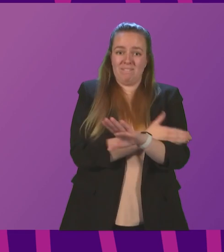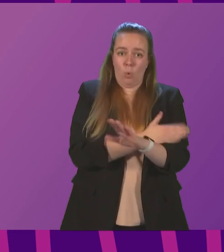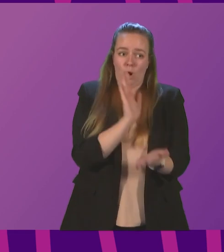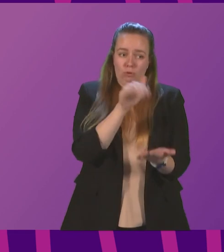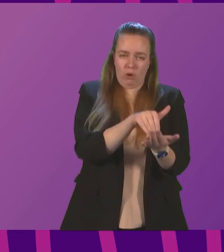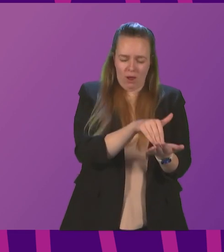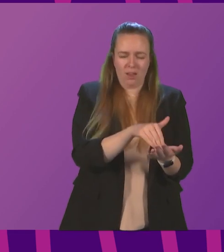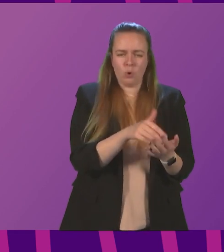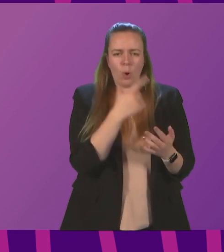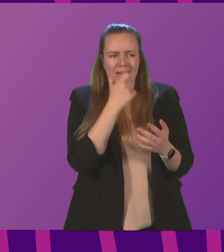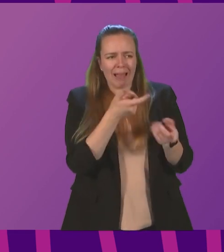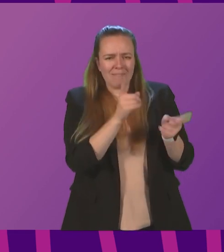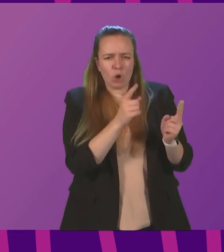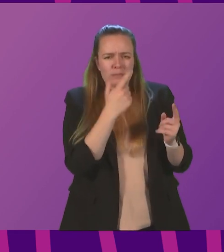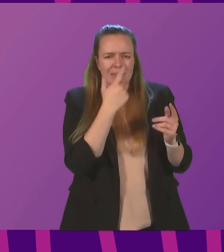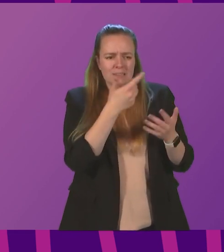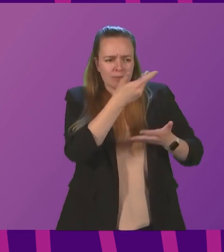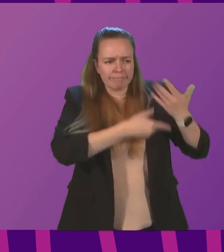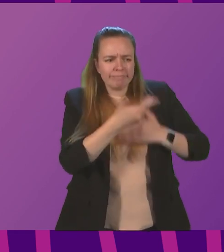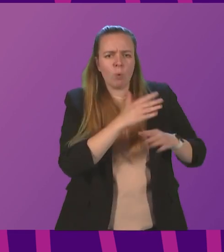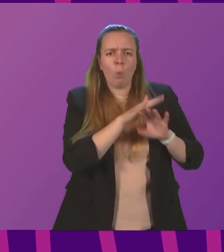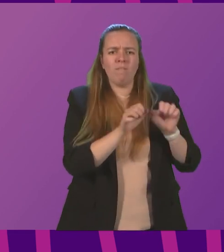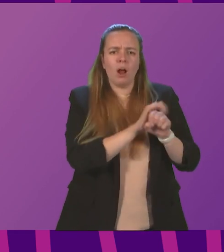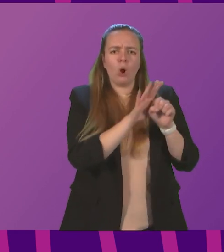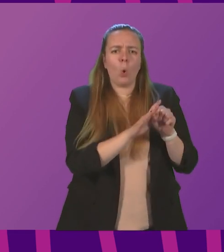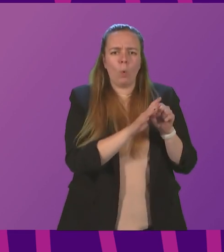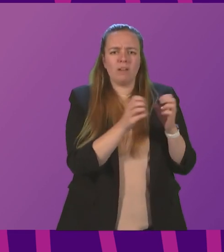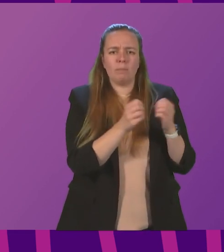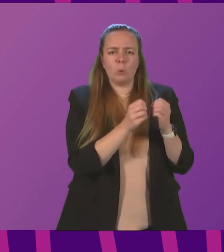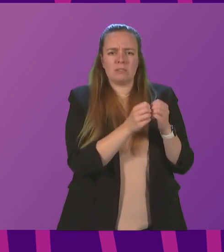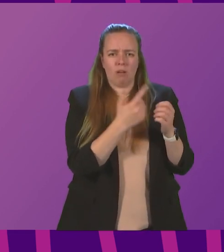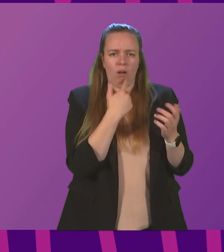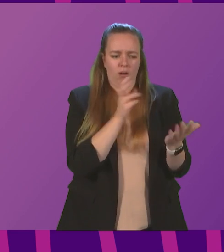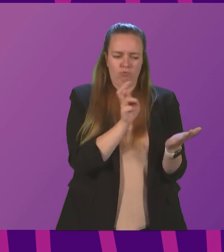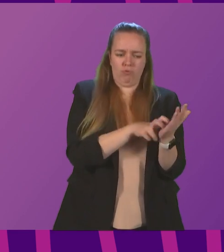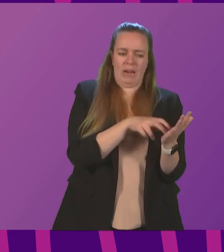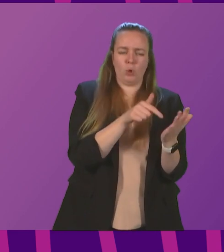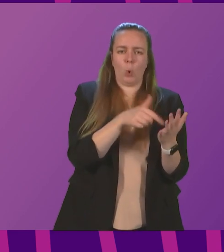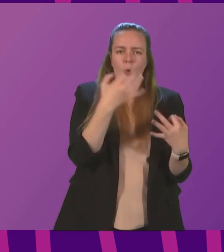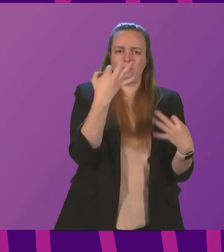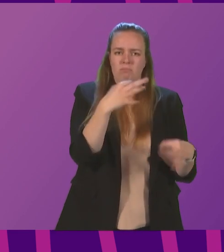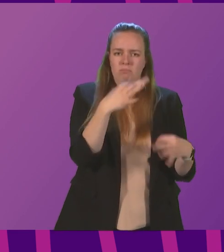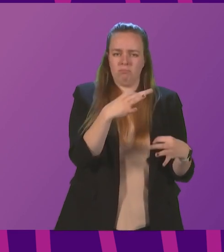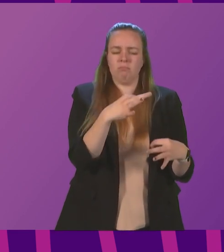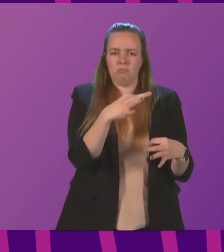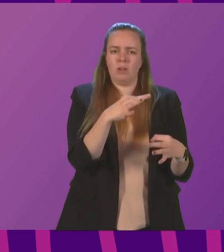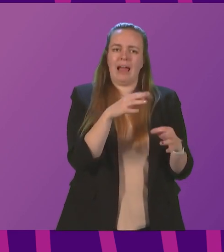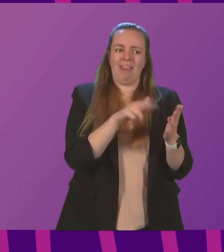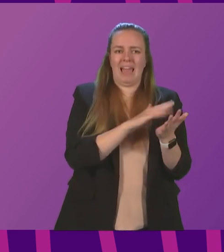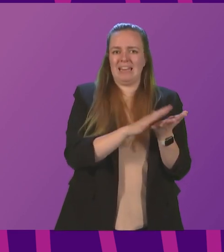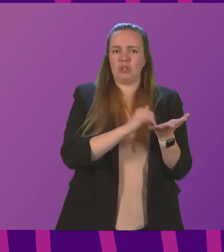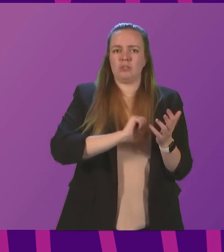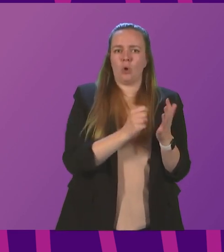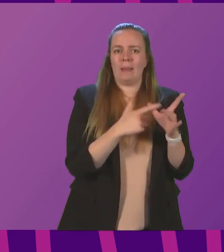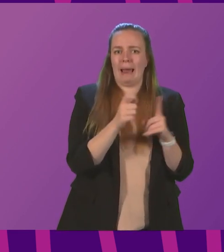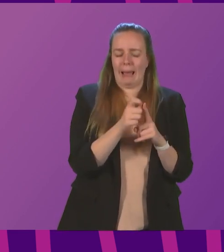Minister expand on Covid boosters being recorded on vaccination status records and the NHS Scotland app? First